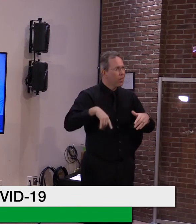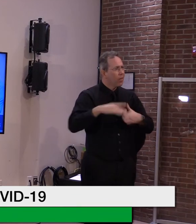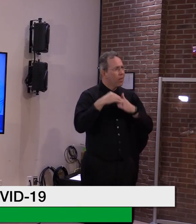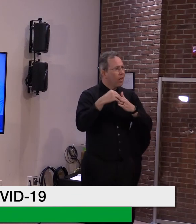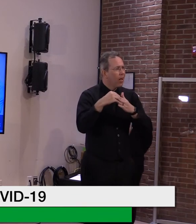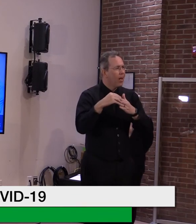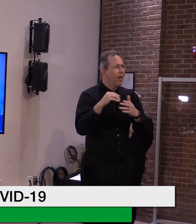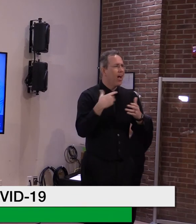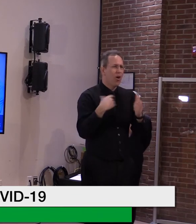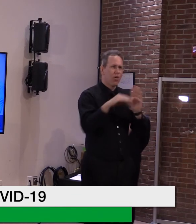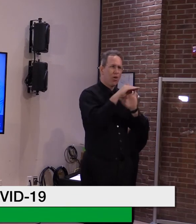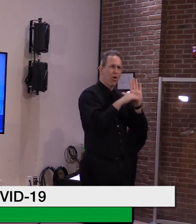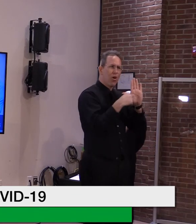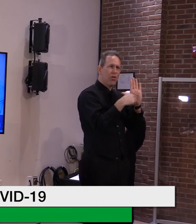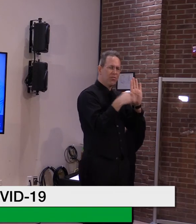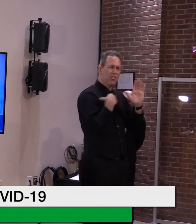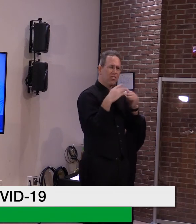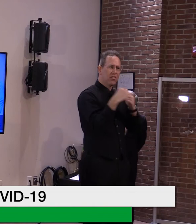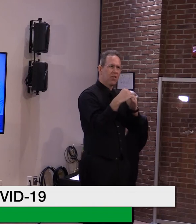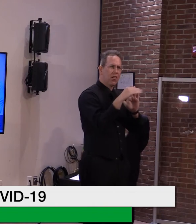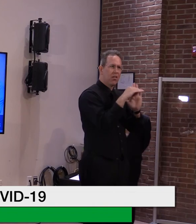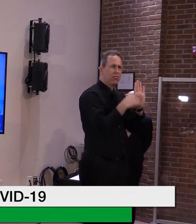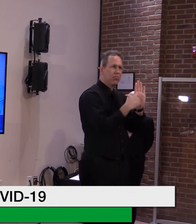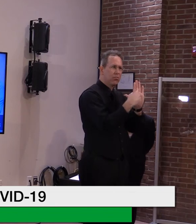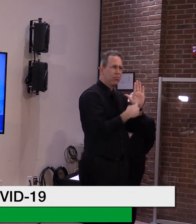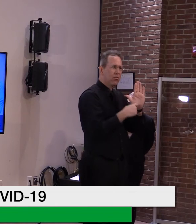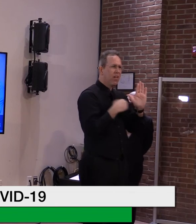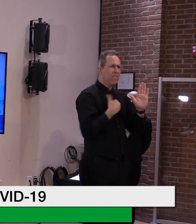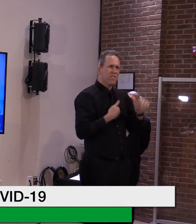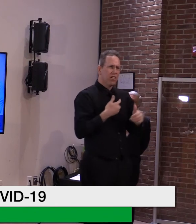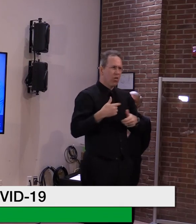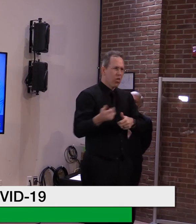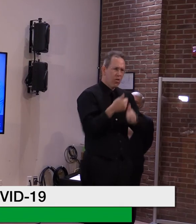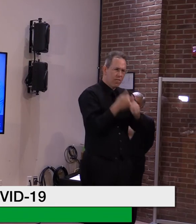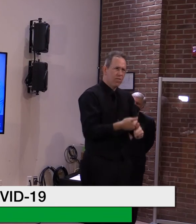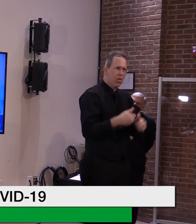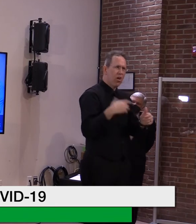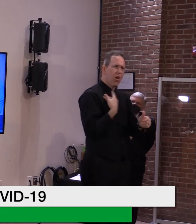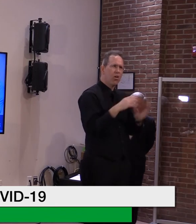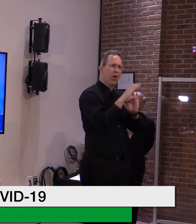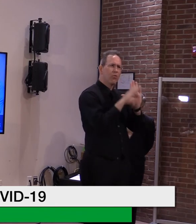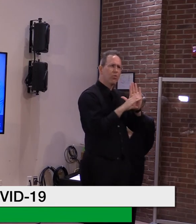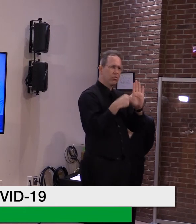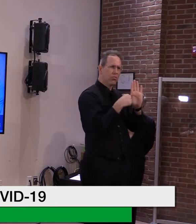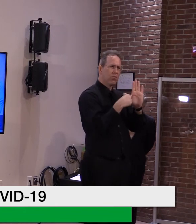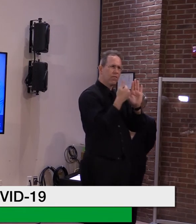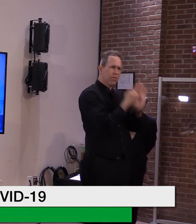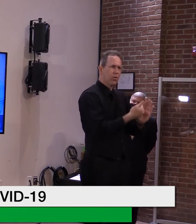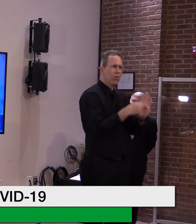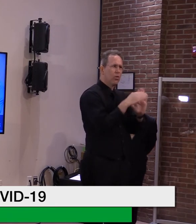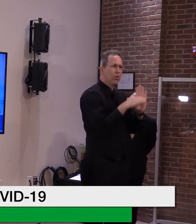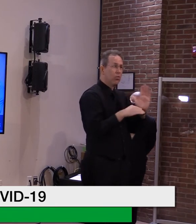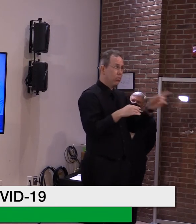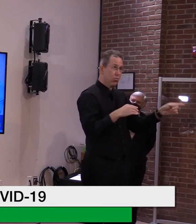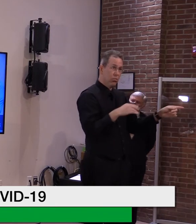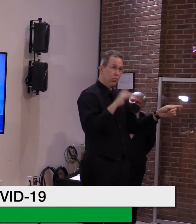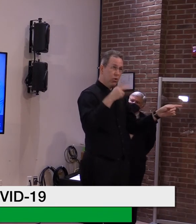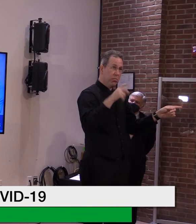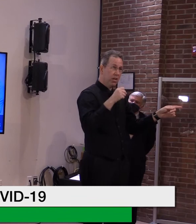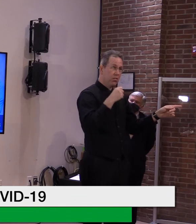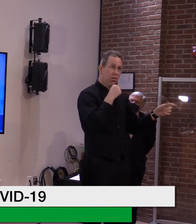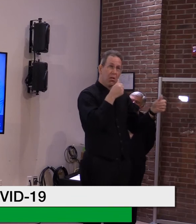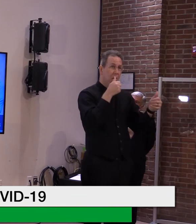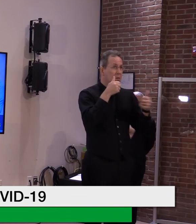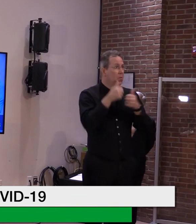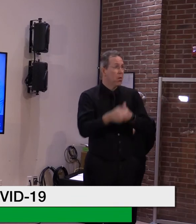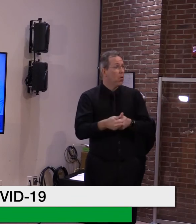So, um, I think it's constitutional. I think that they will, um, come to that conclusion themselves, but we'll see how the court